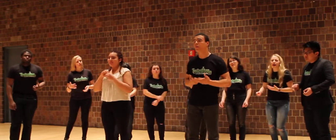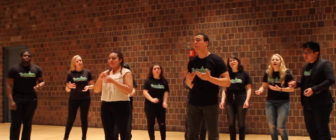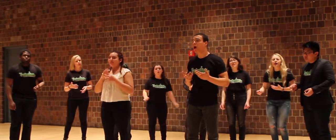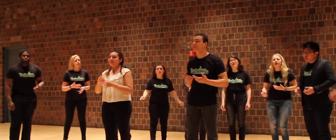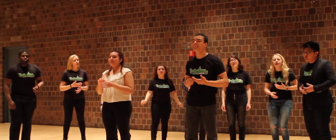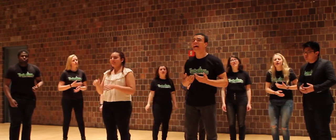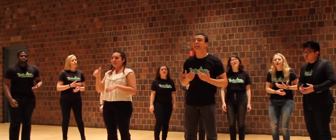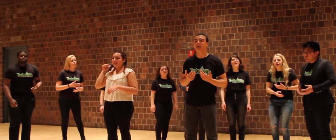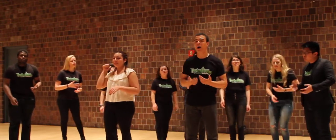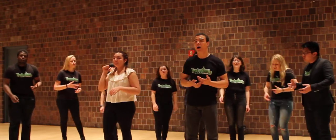won't let go